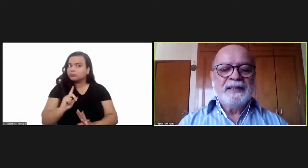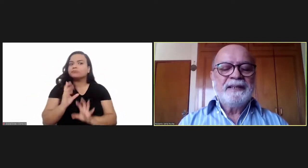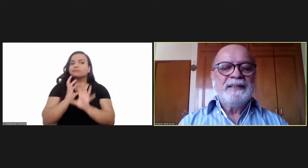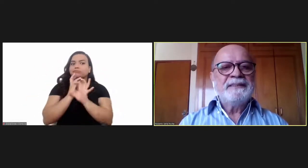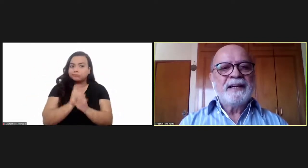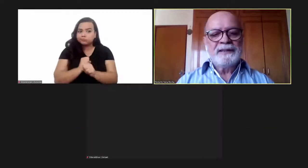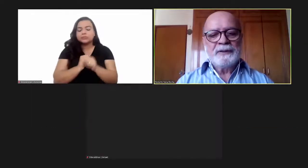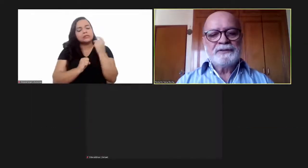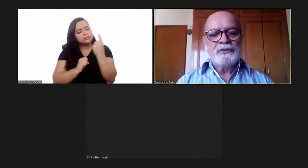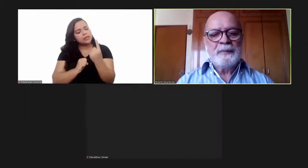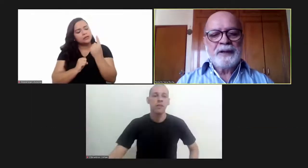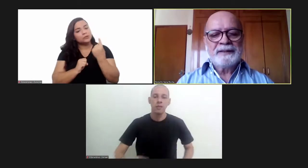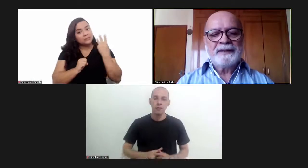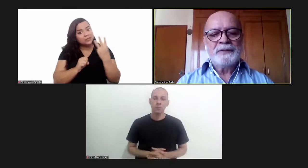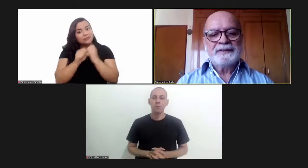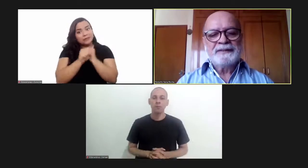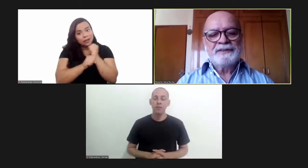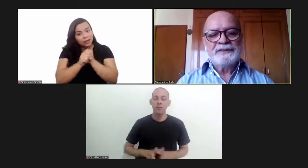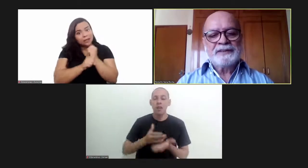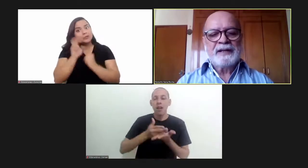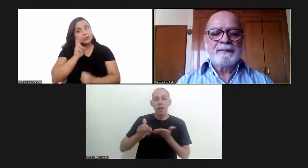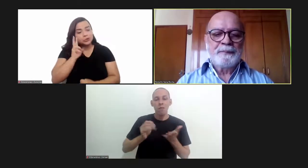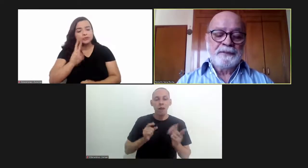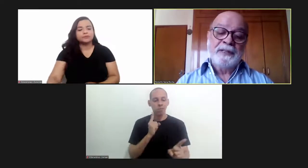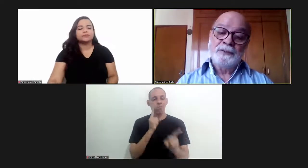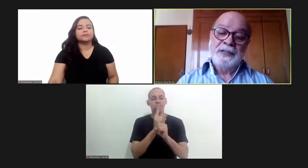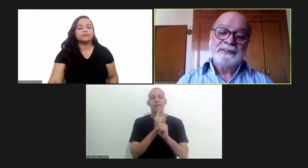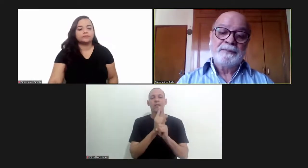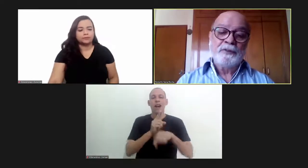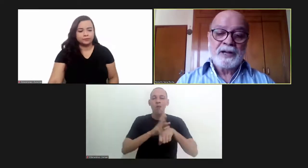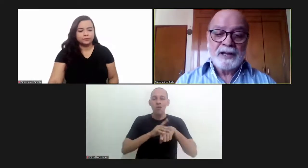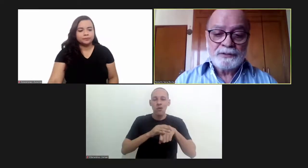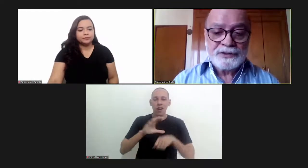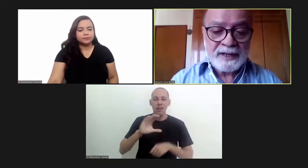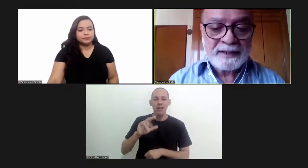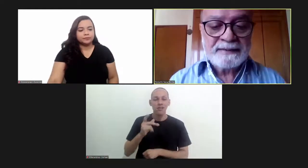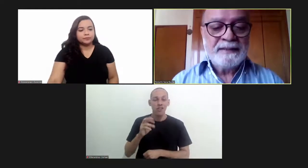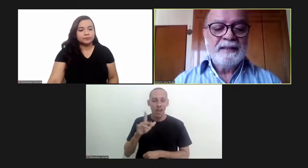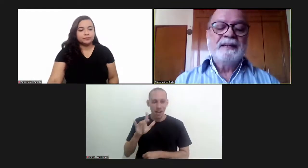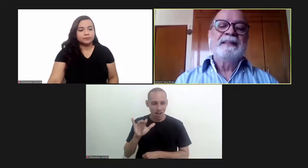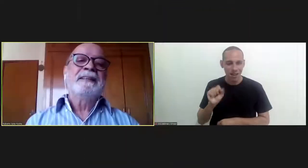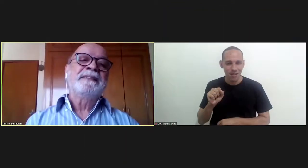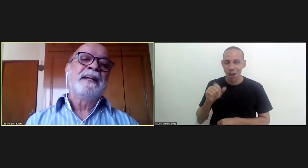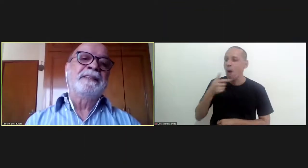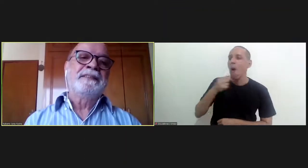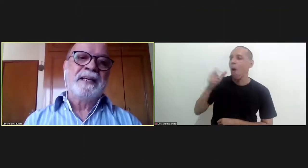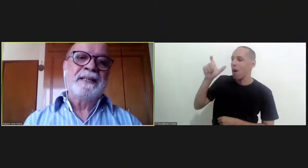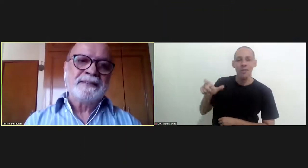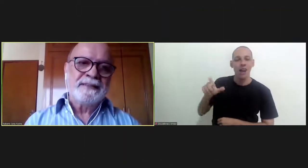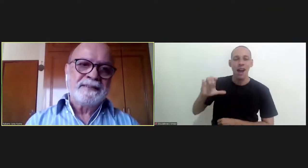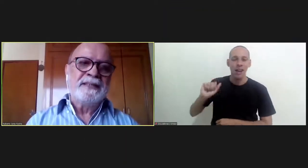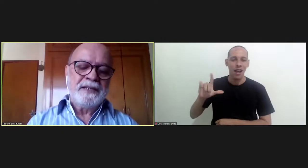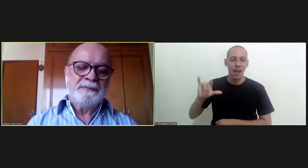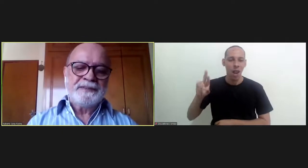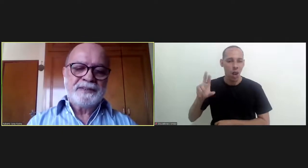summarizes 113 years of history started with a discovery of the disease discovered by Carlos